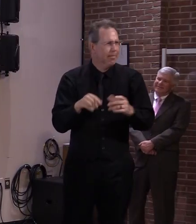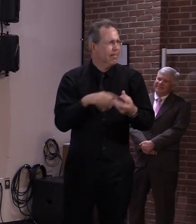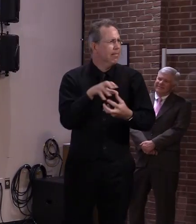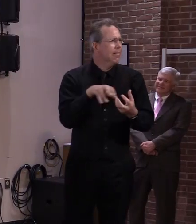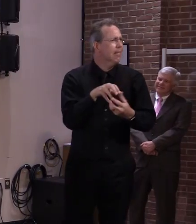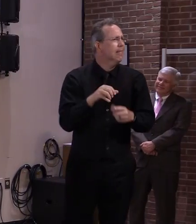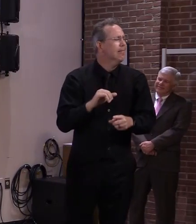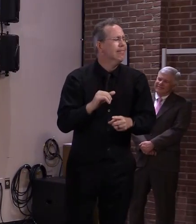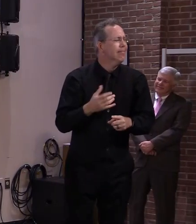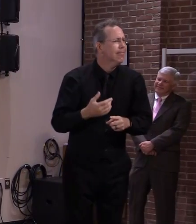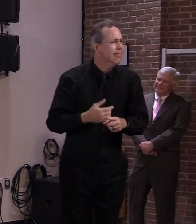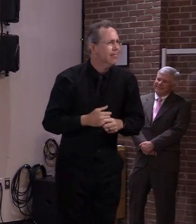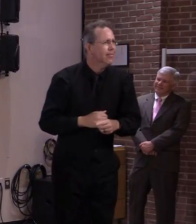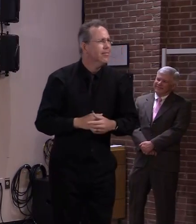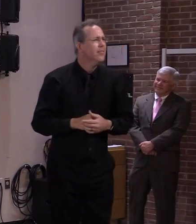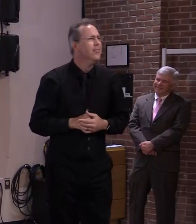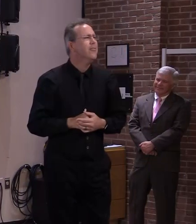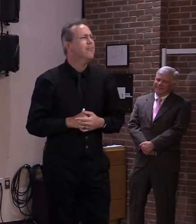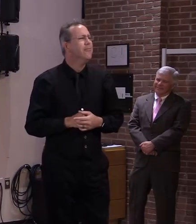Dr. Levine.